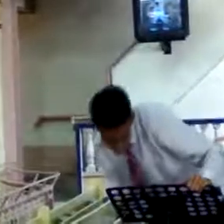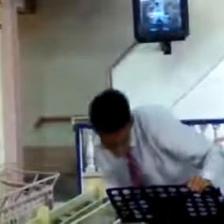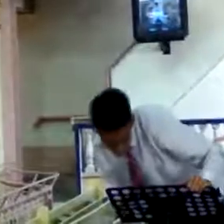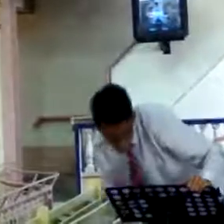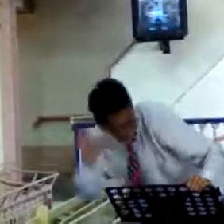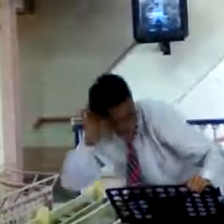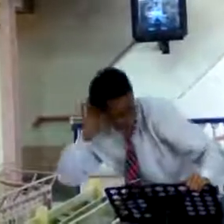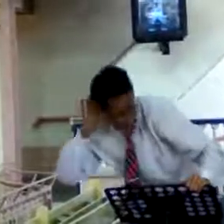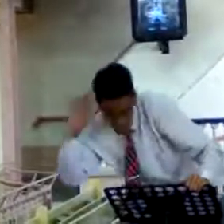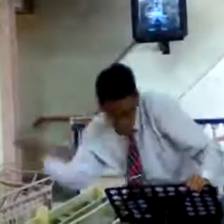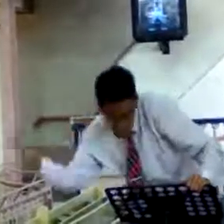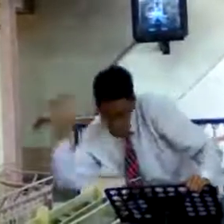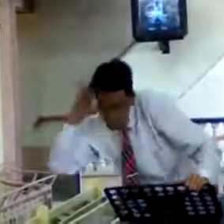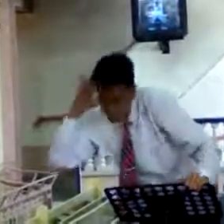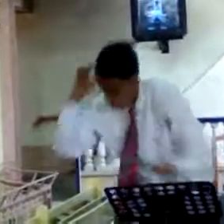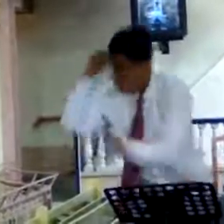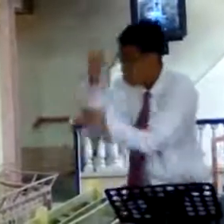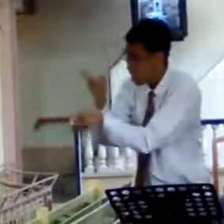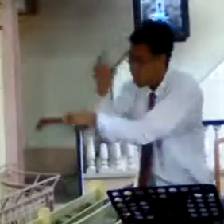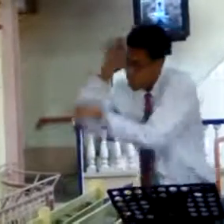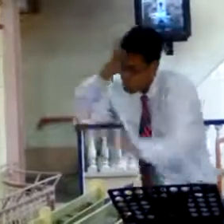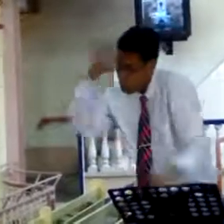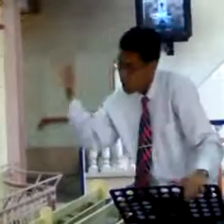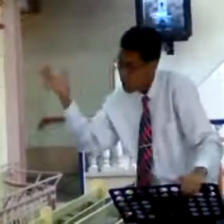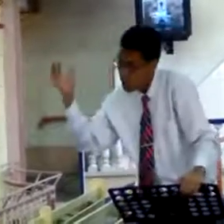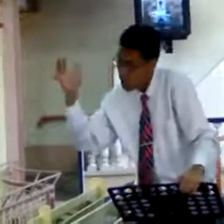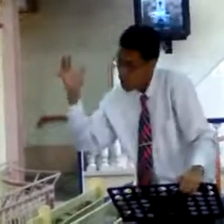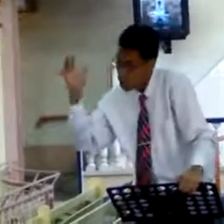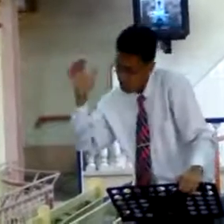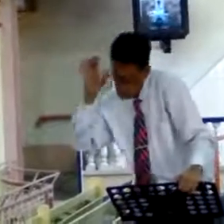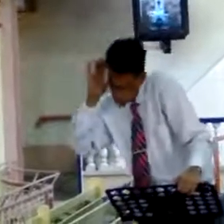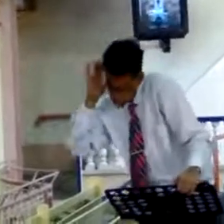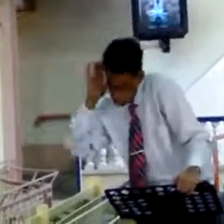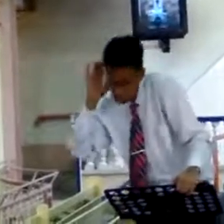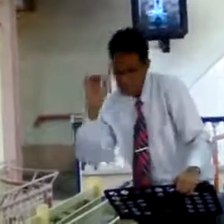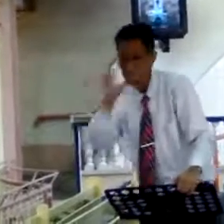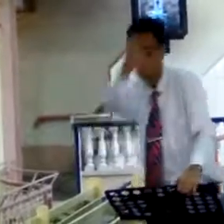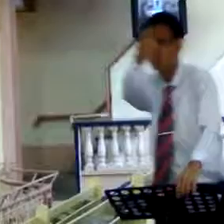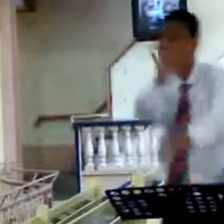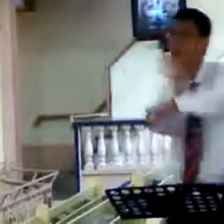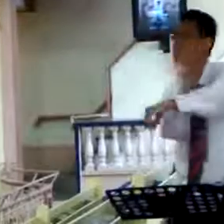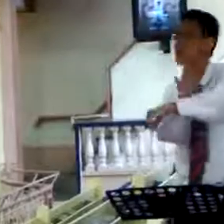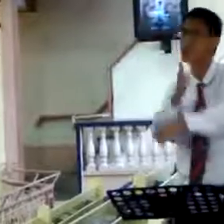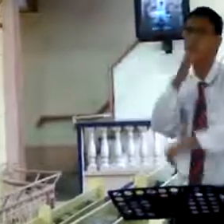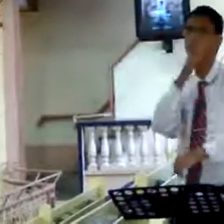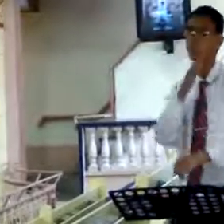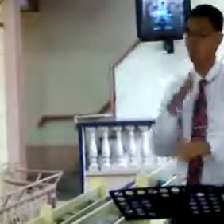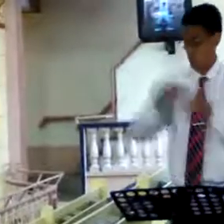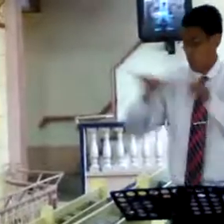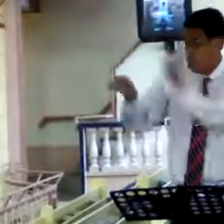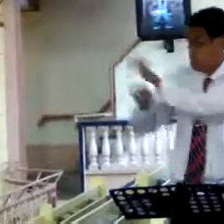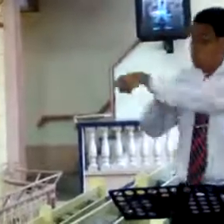You see, in 100% the primary score is the mission. Thank